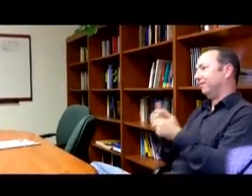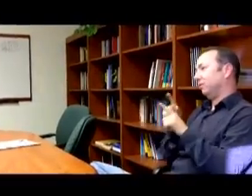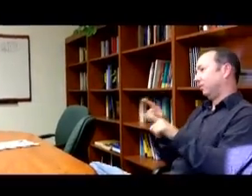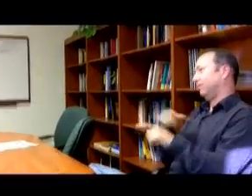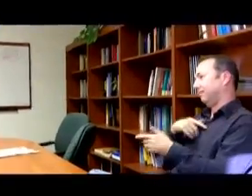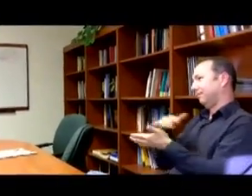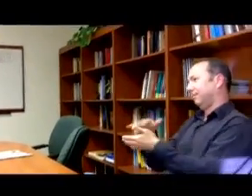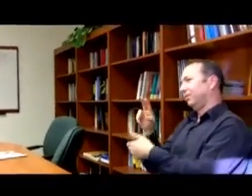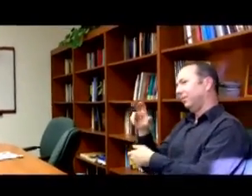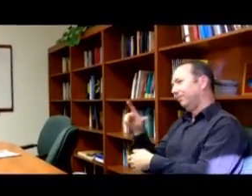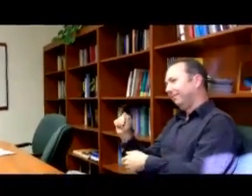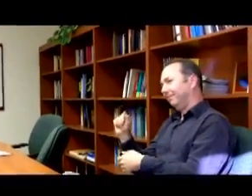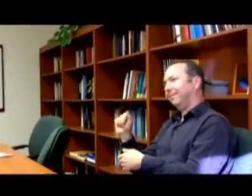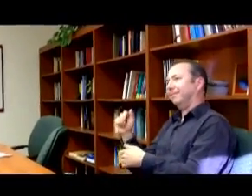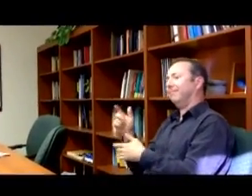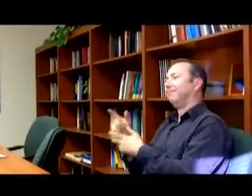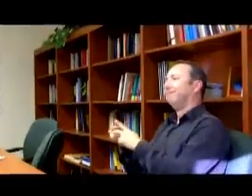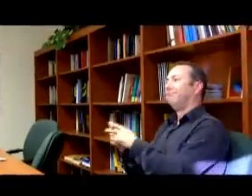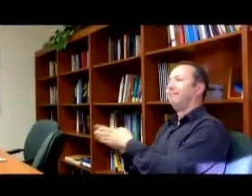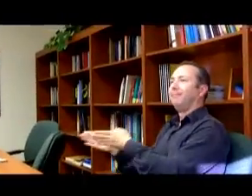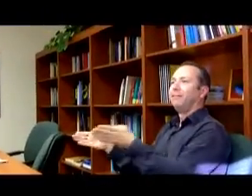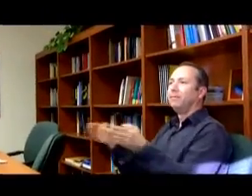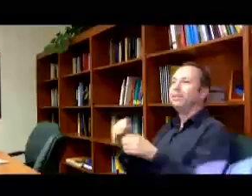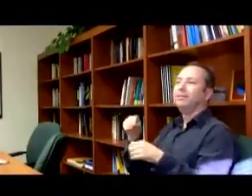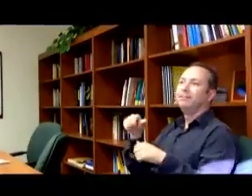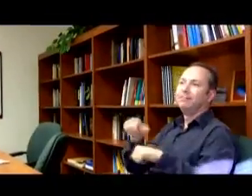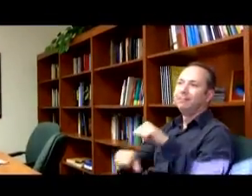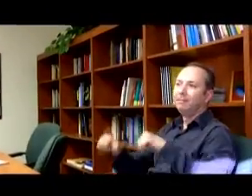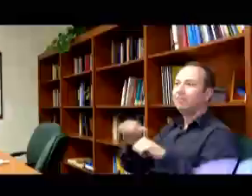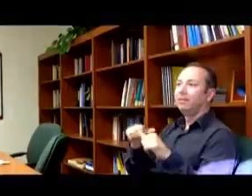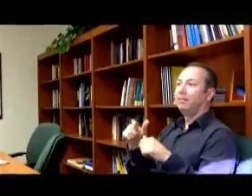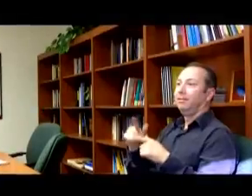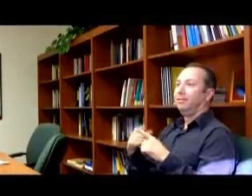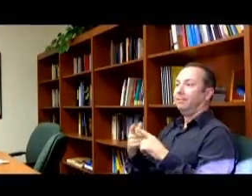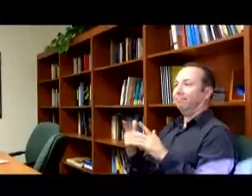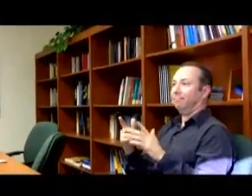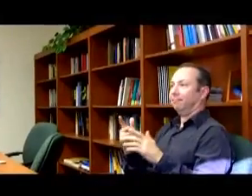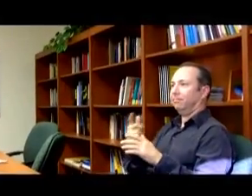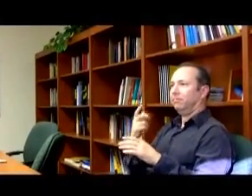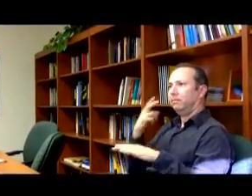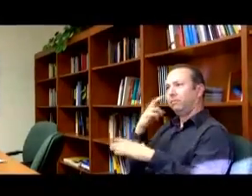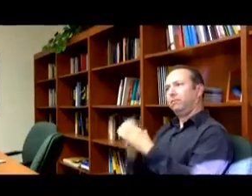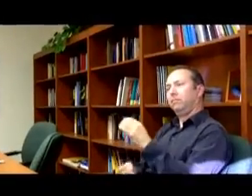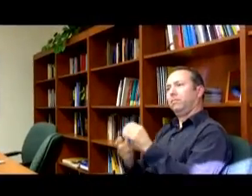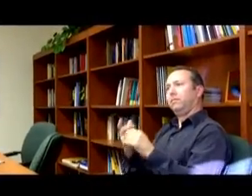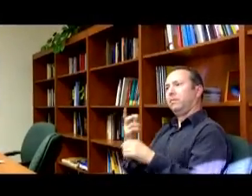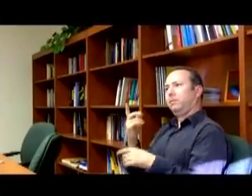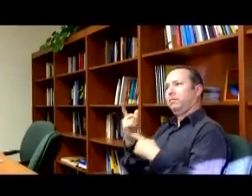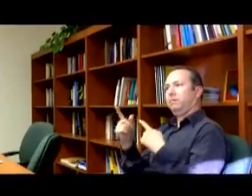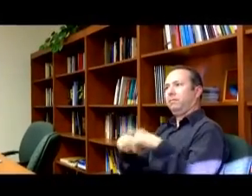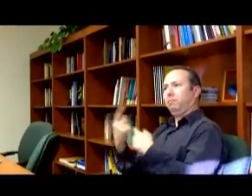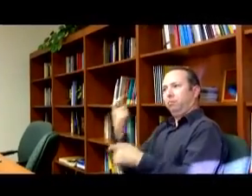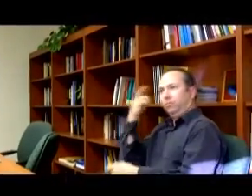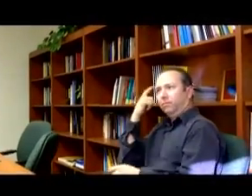art. And somehow when I was studying at UCLA, I started to switch over to the scientific inquiry.